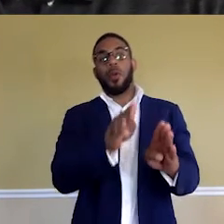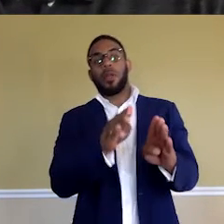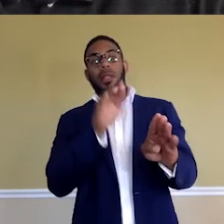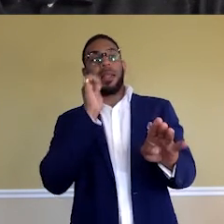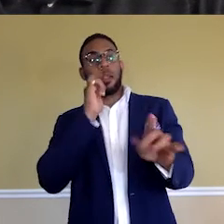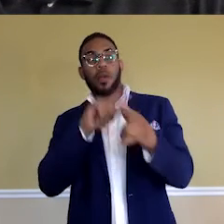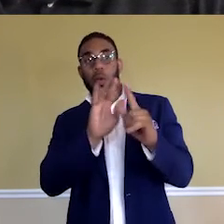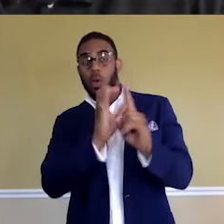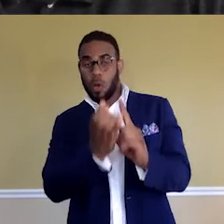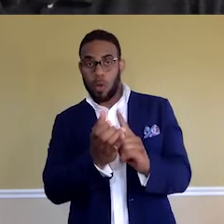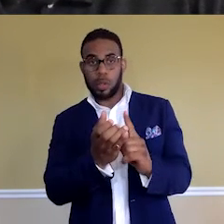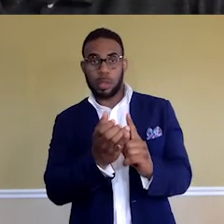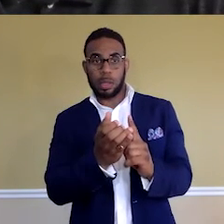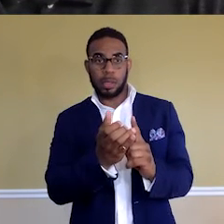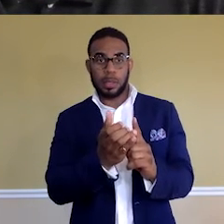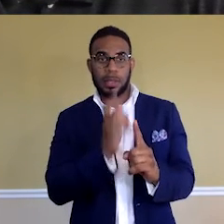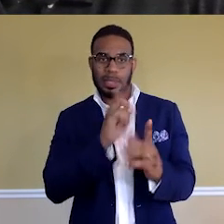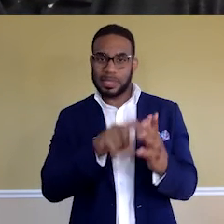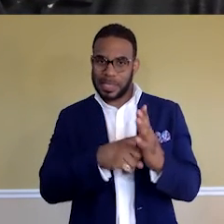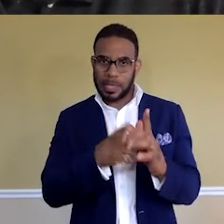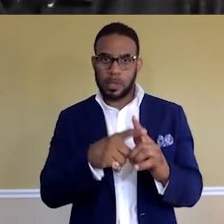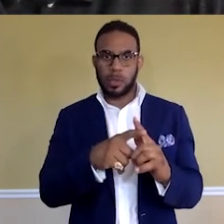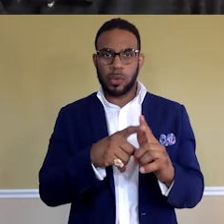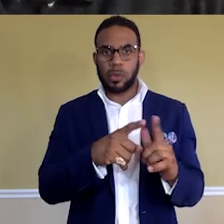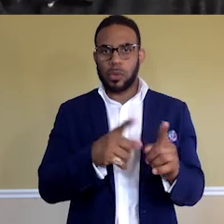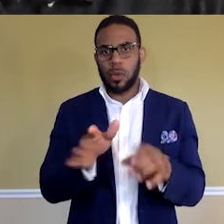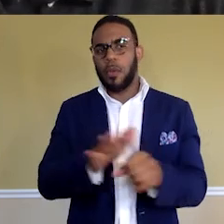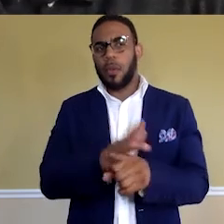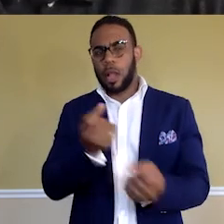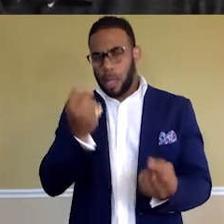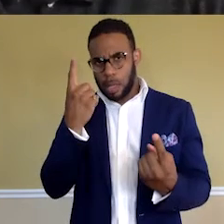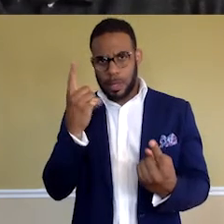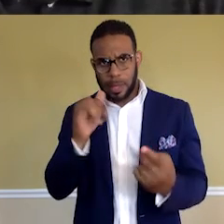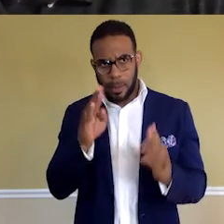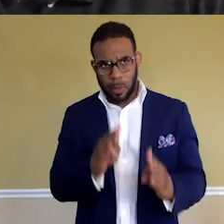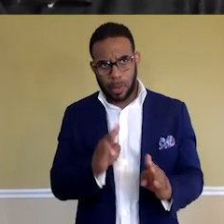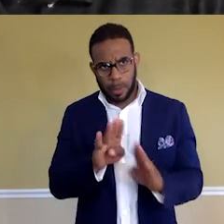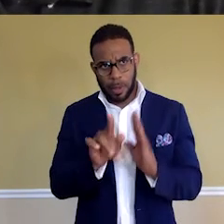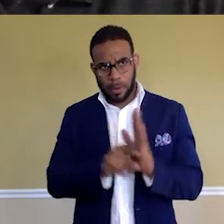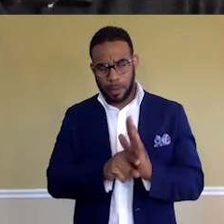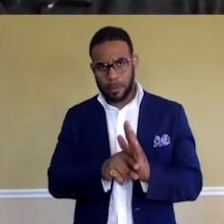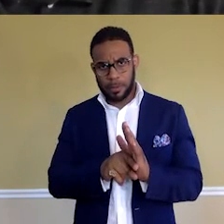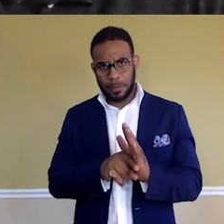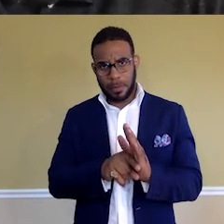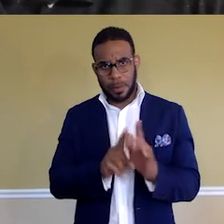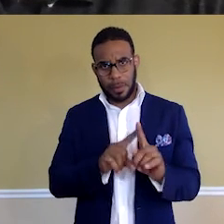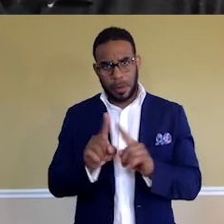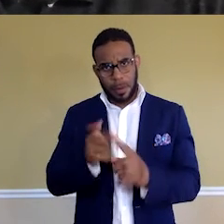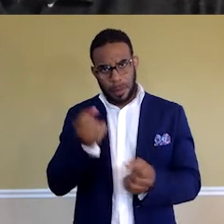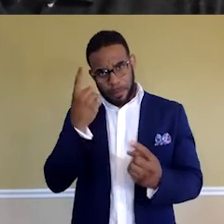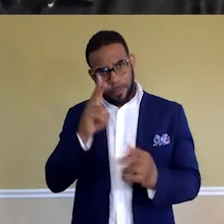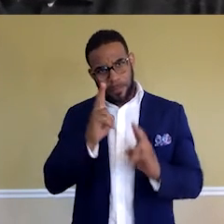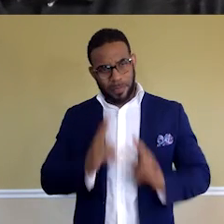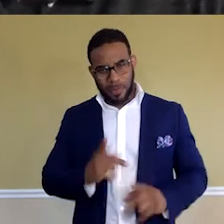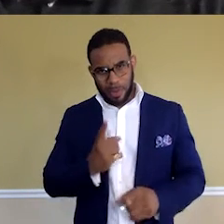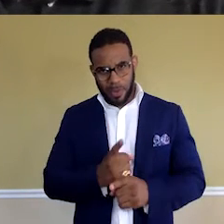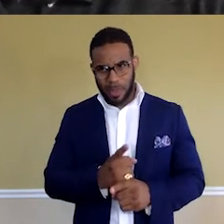culture is key, too, so you can fully understand that person's background. But also understand they're human, right? They're going to like